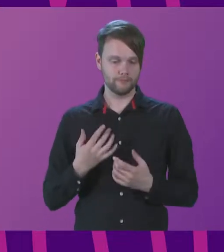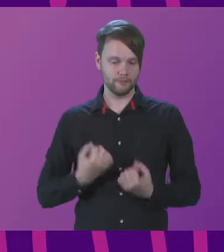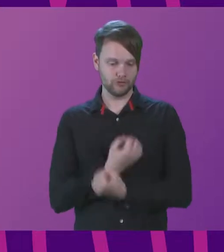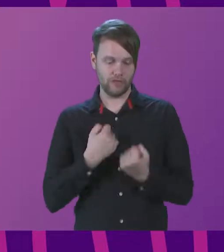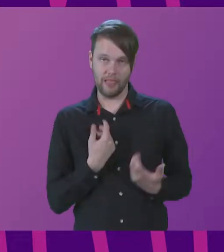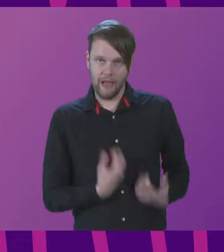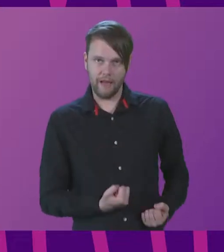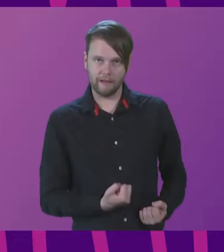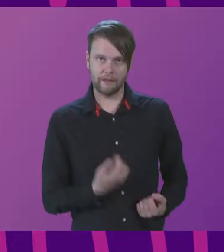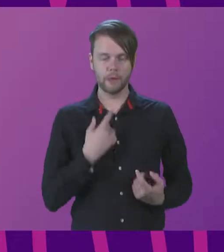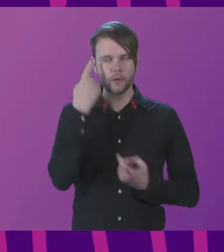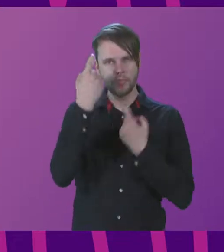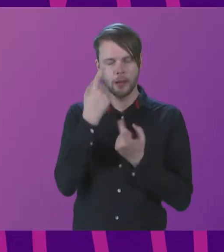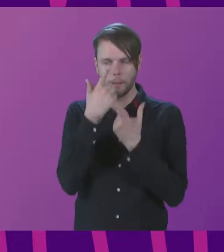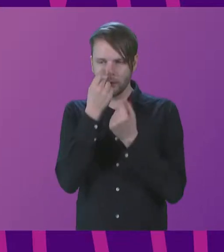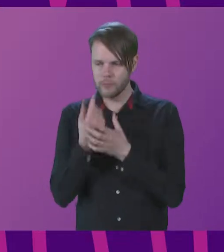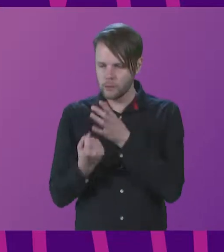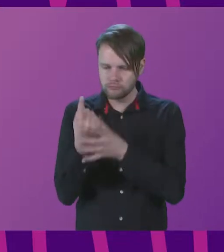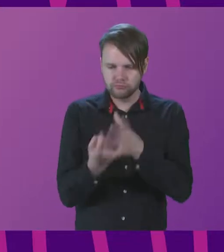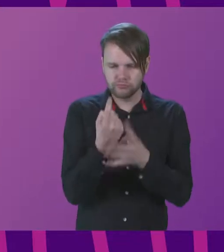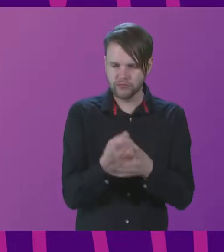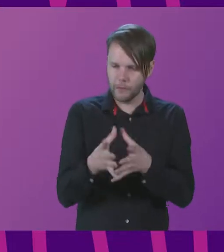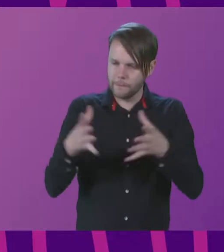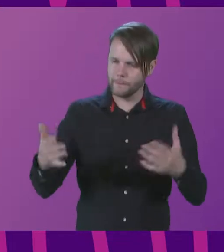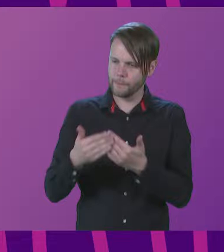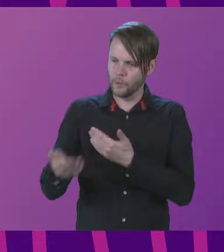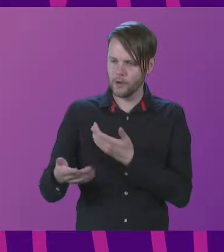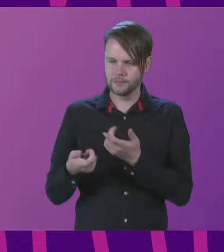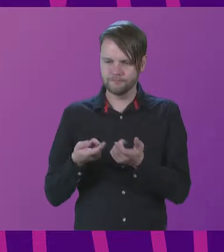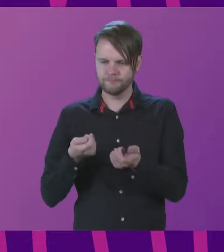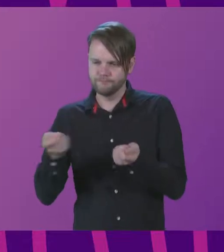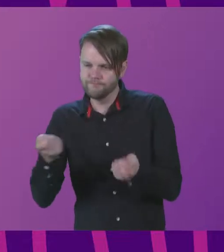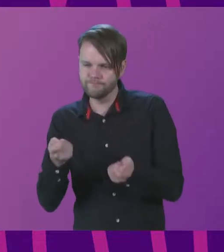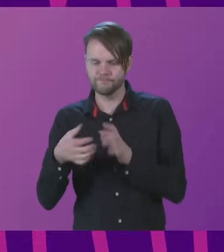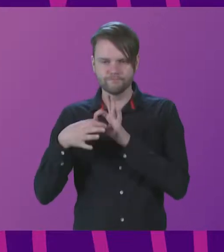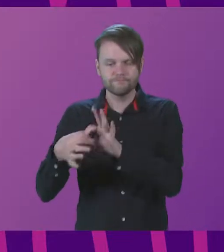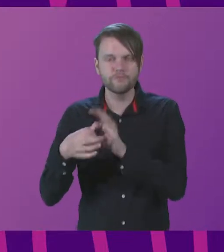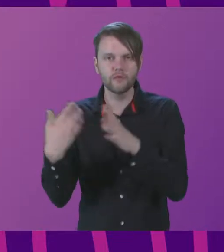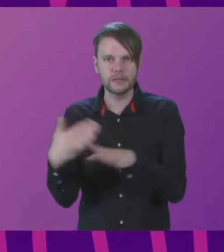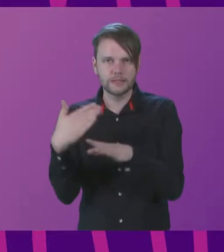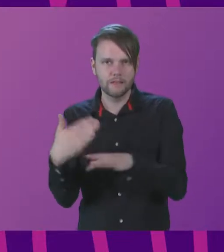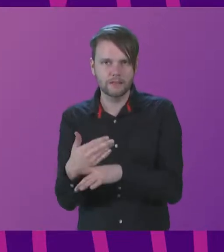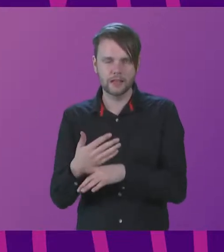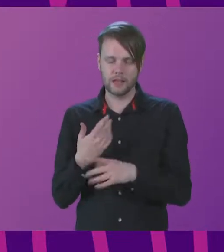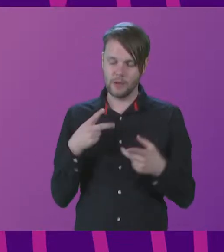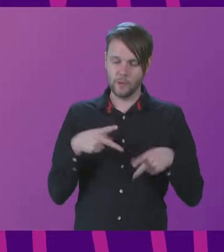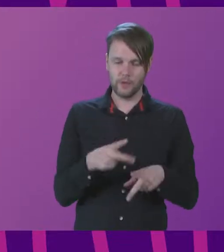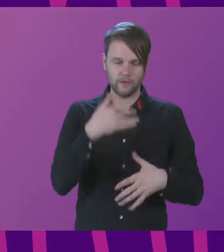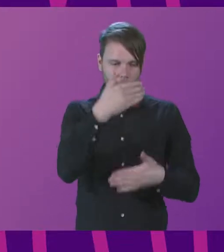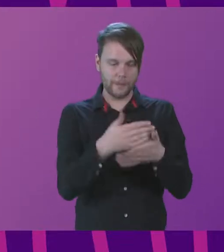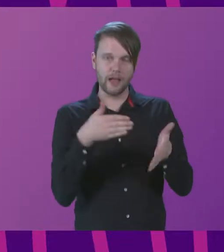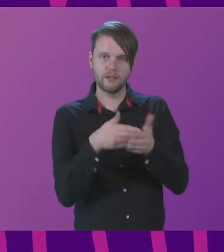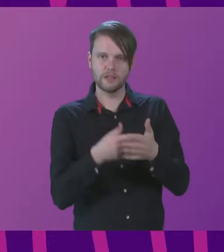whilst considering where there are opportunities for greater coordination of activity and practical measures to address barriers to